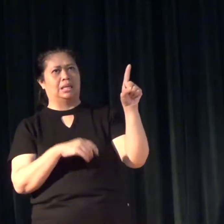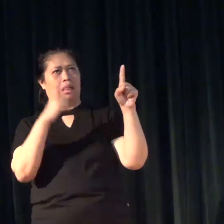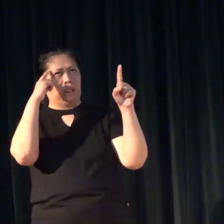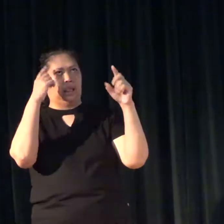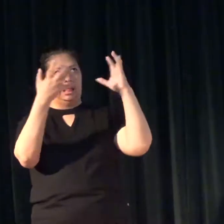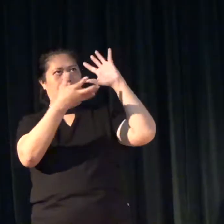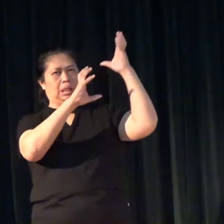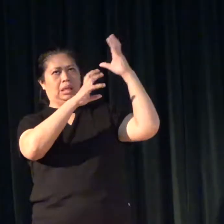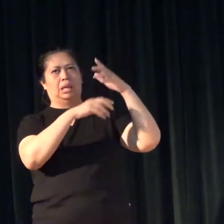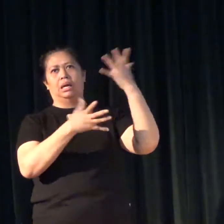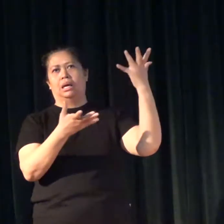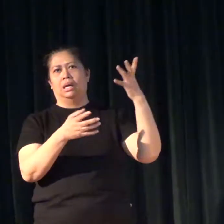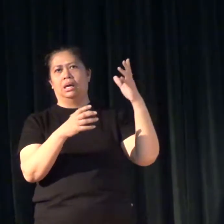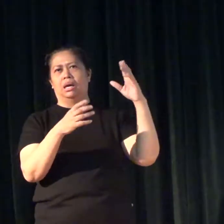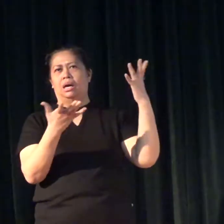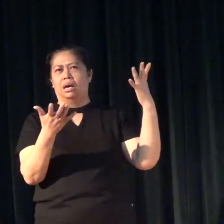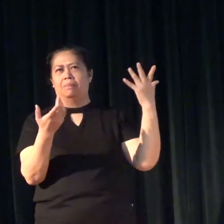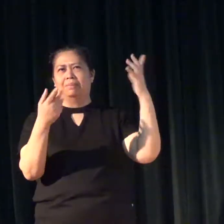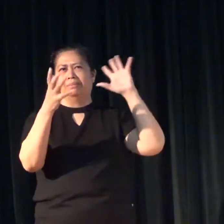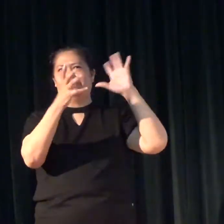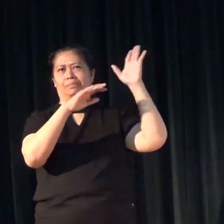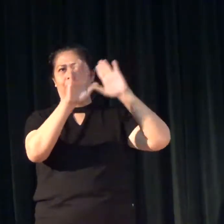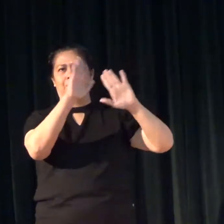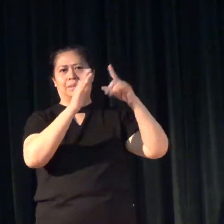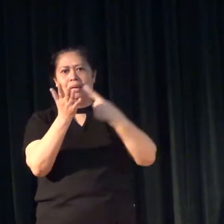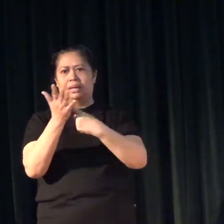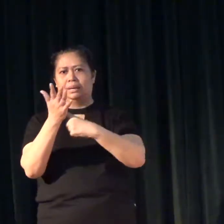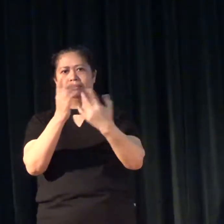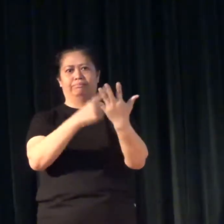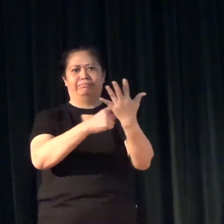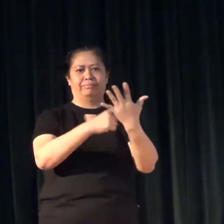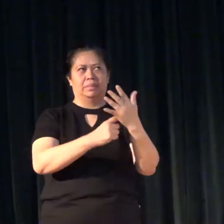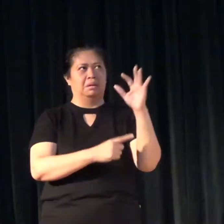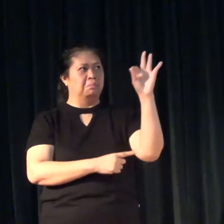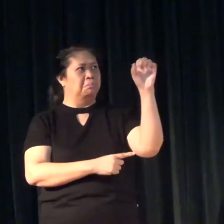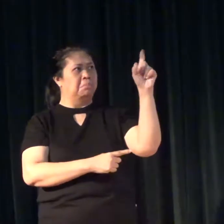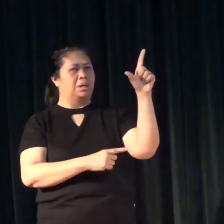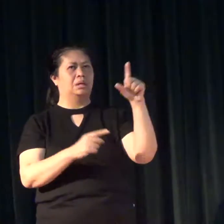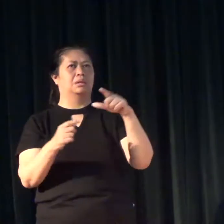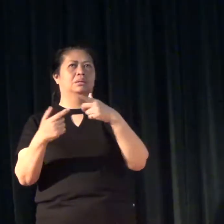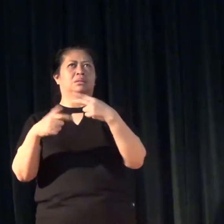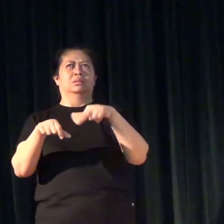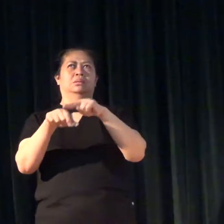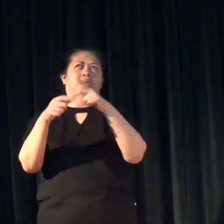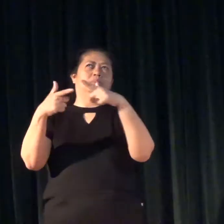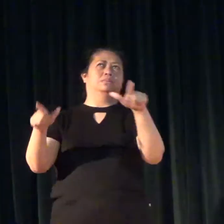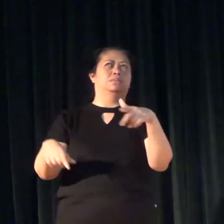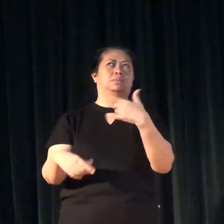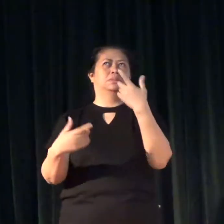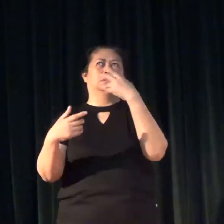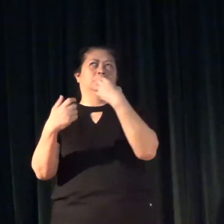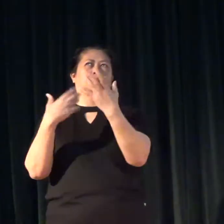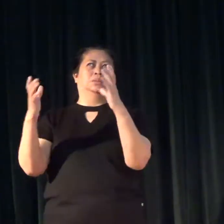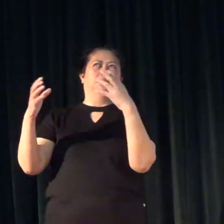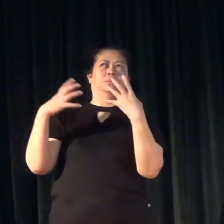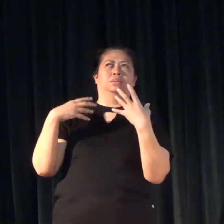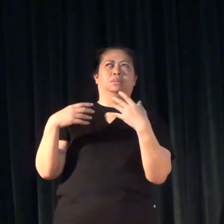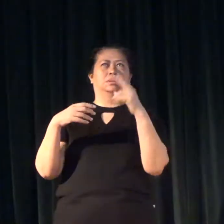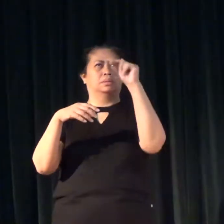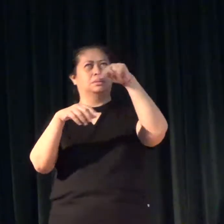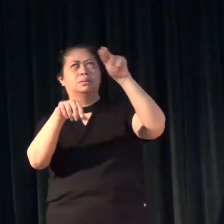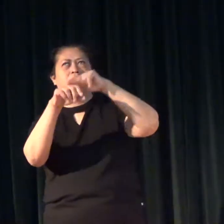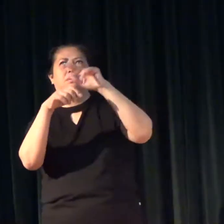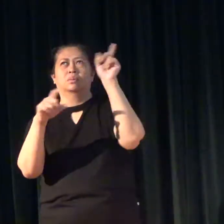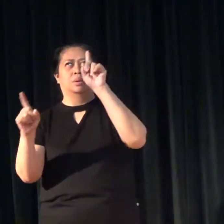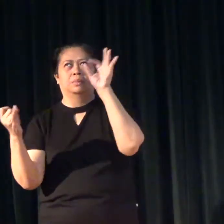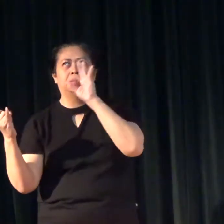gets a lot of crap coming from this debate with the national language, national spoken language. It's going to